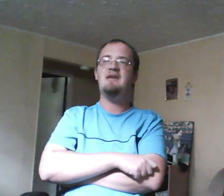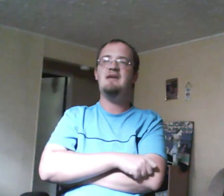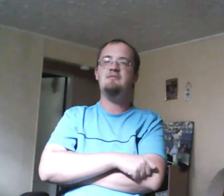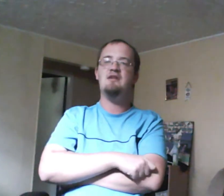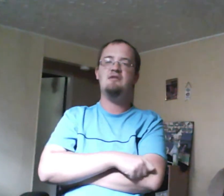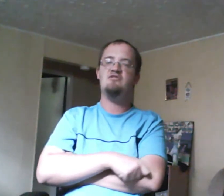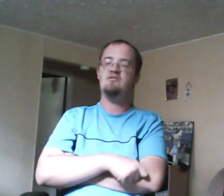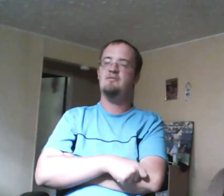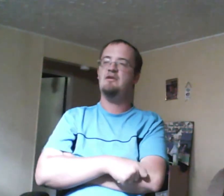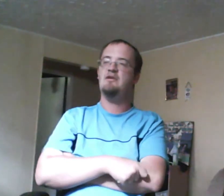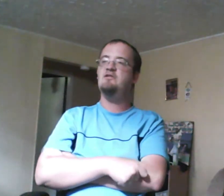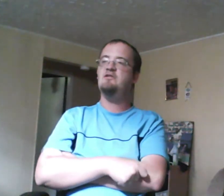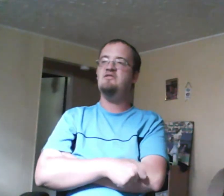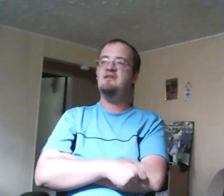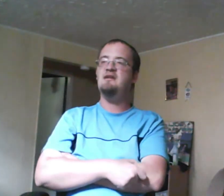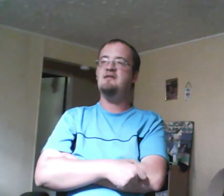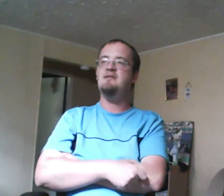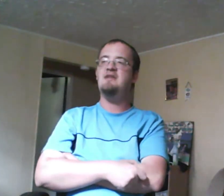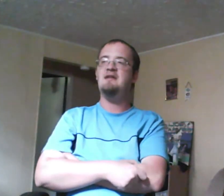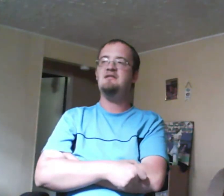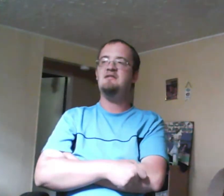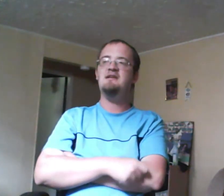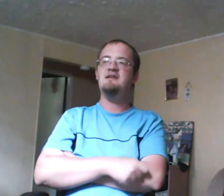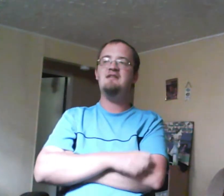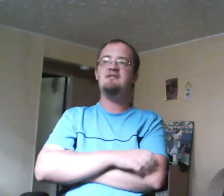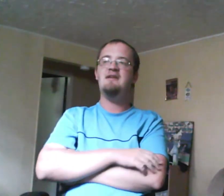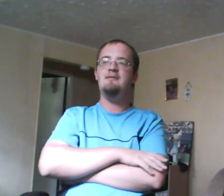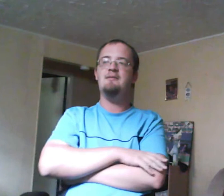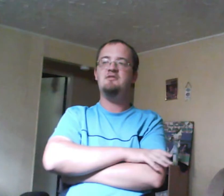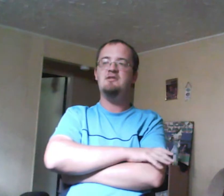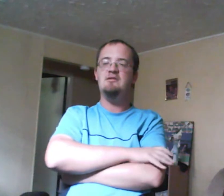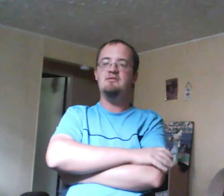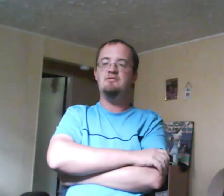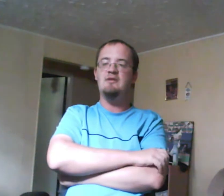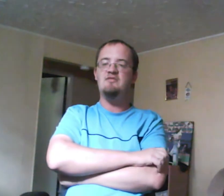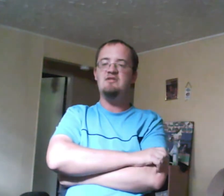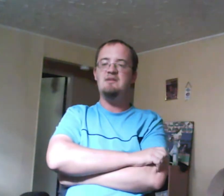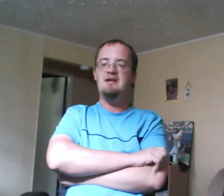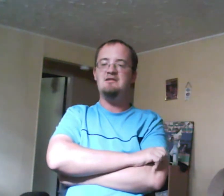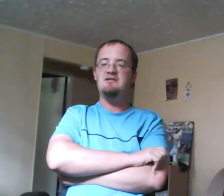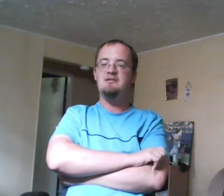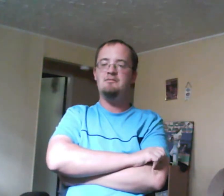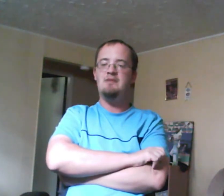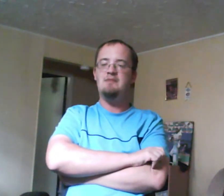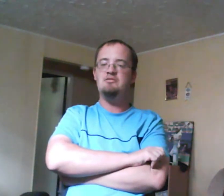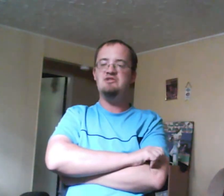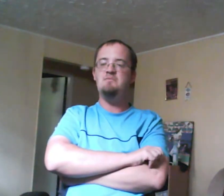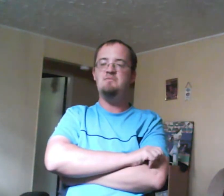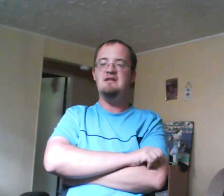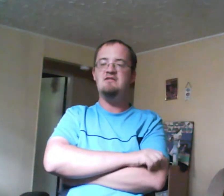Saunders. So Sig is upset. Sig gets Cam to go off the deep end by pushing his buttons during a